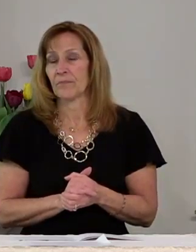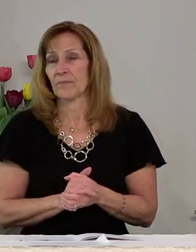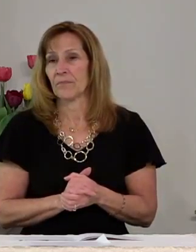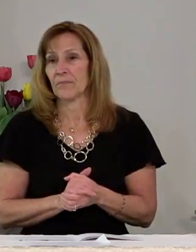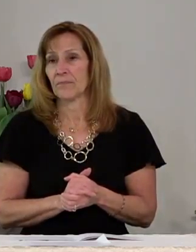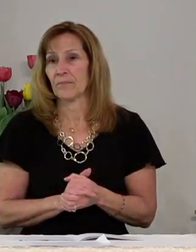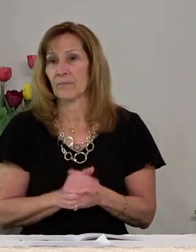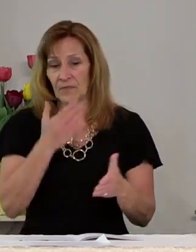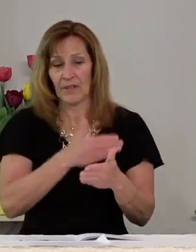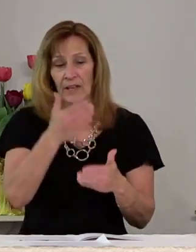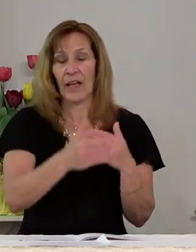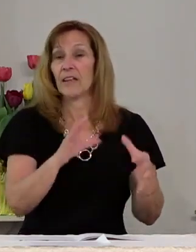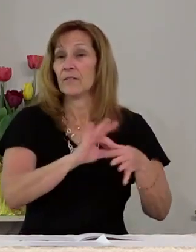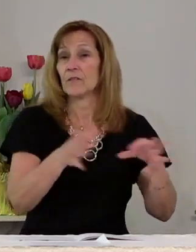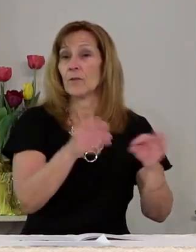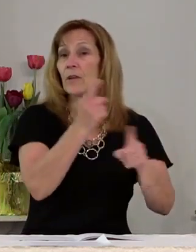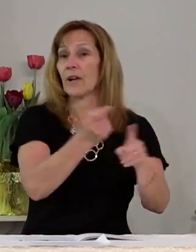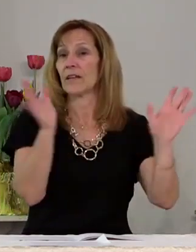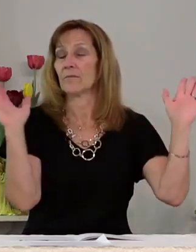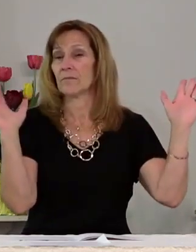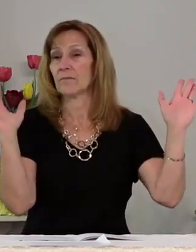End of story, right?